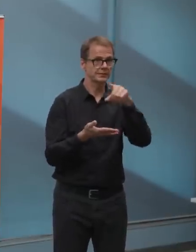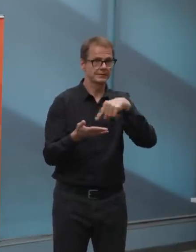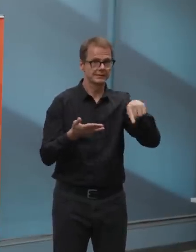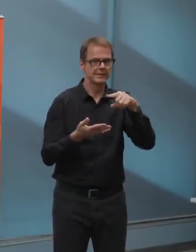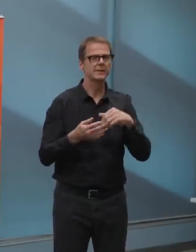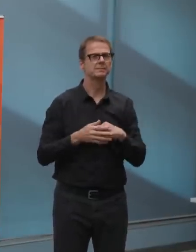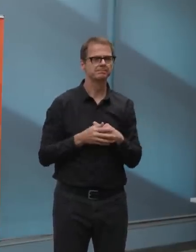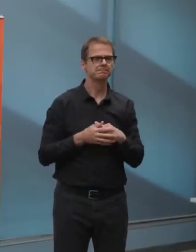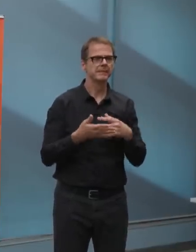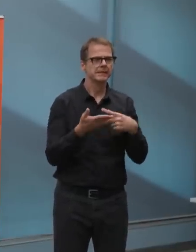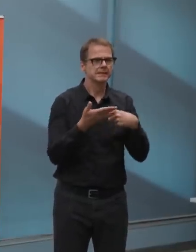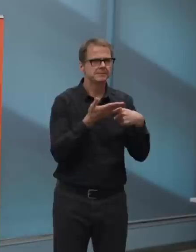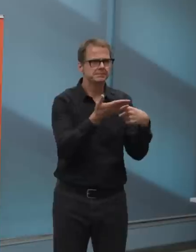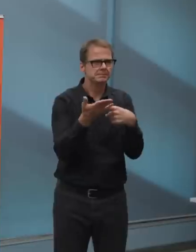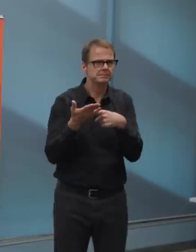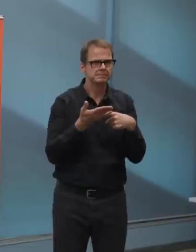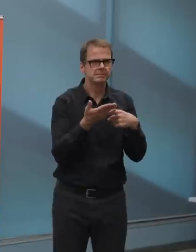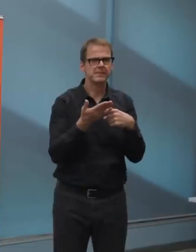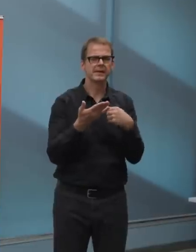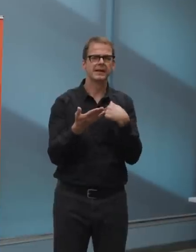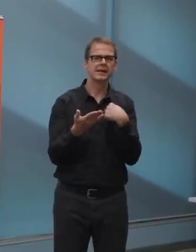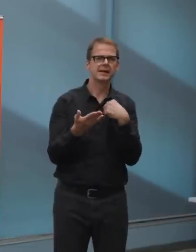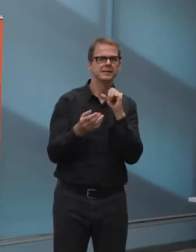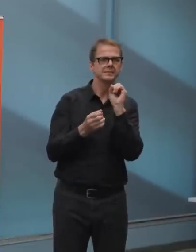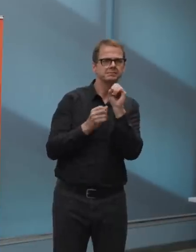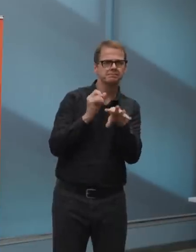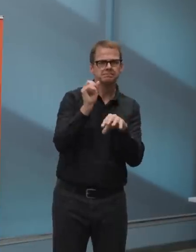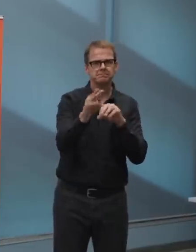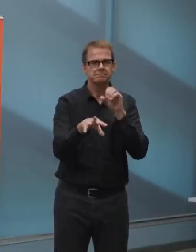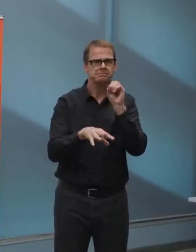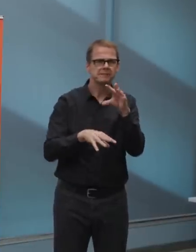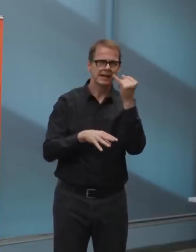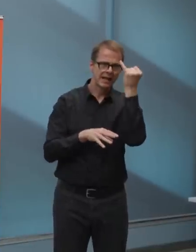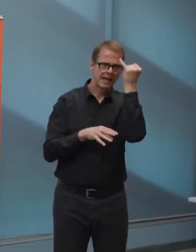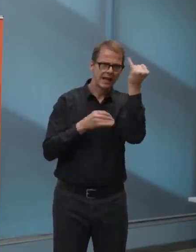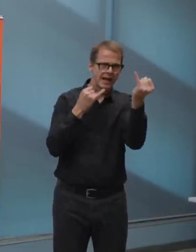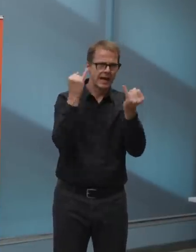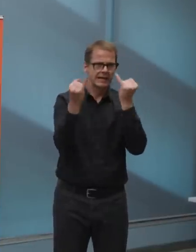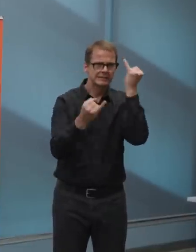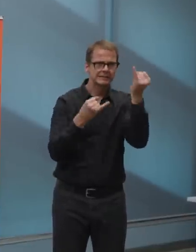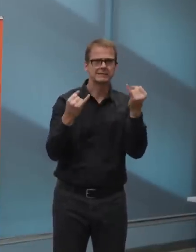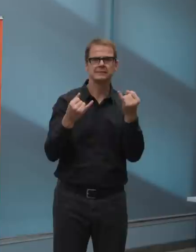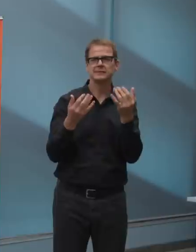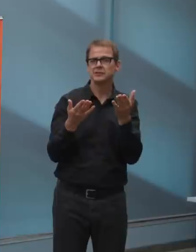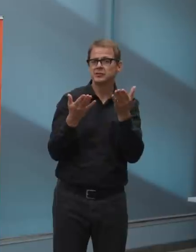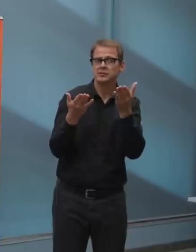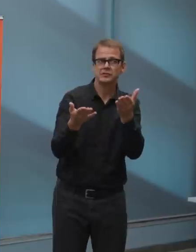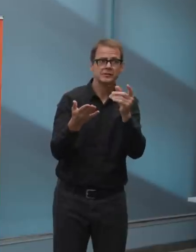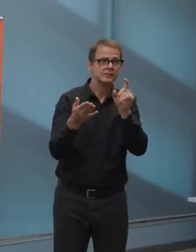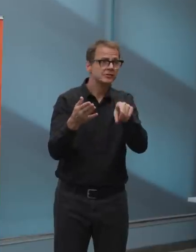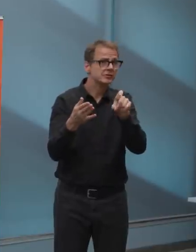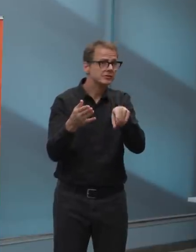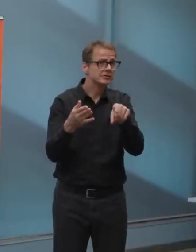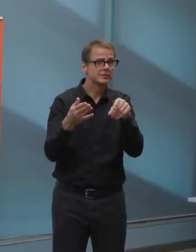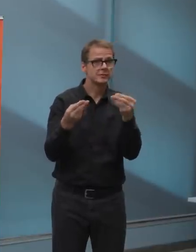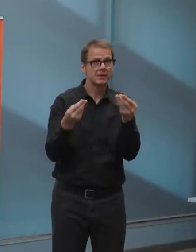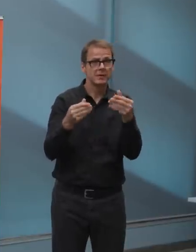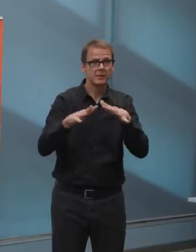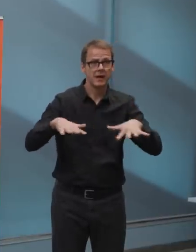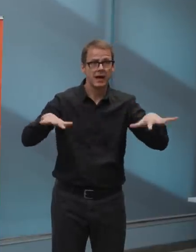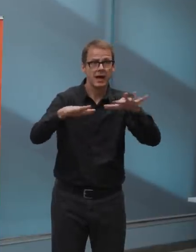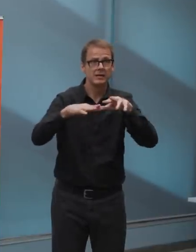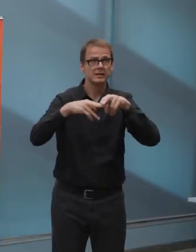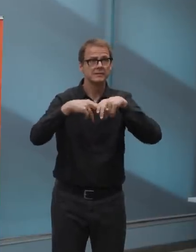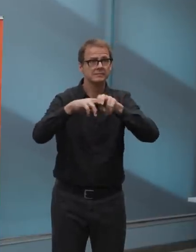earlier this week and they said when when I said we'll have news on Thursday. I promised them we get back to them on Thursday and I'm happy to tell you that tomorrow the tape will come